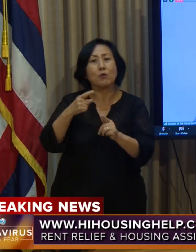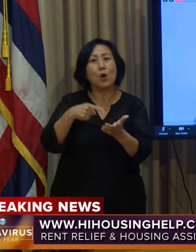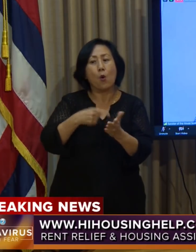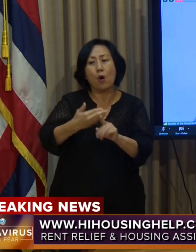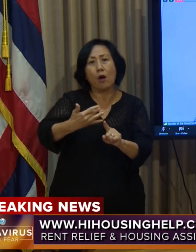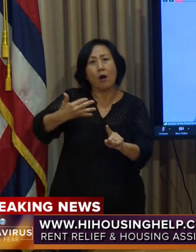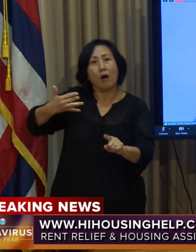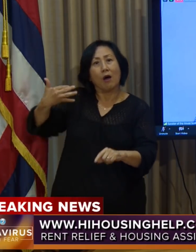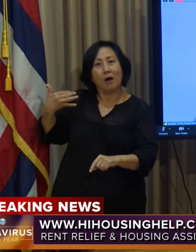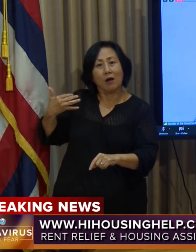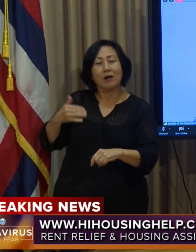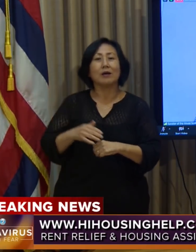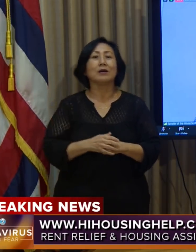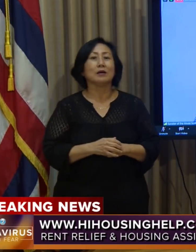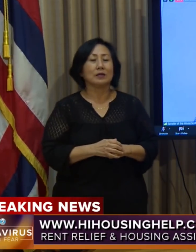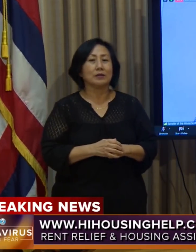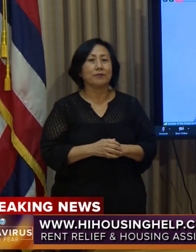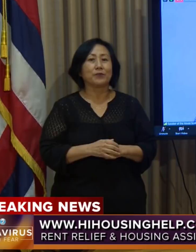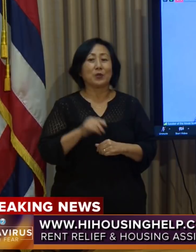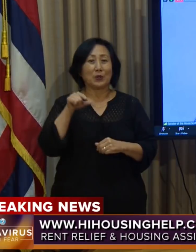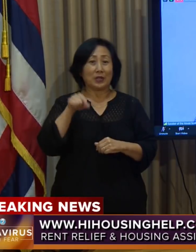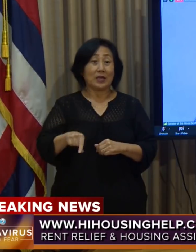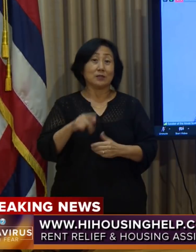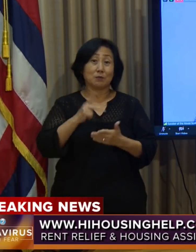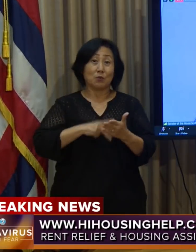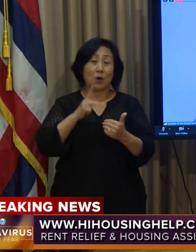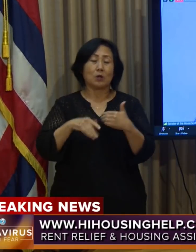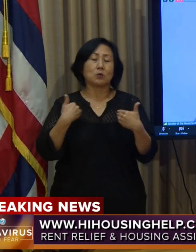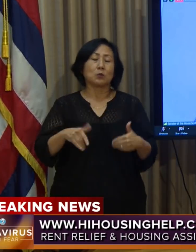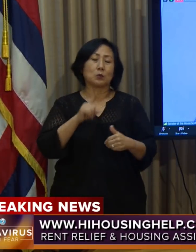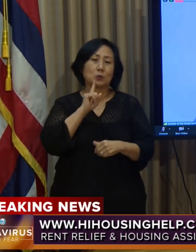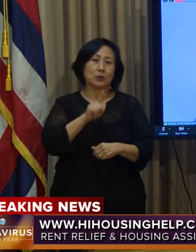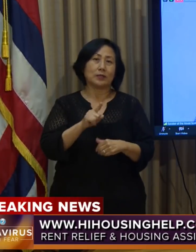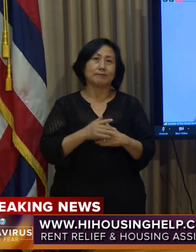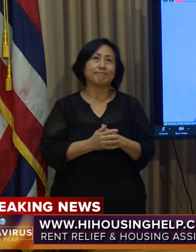is a, um, this is really, um,